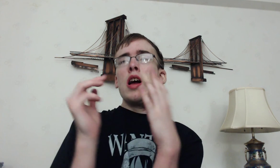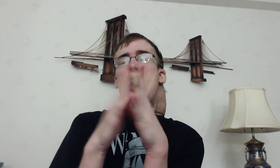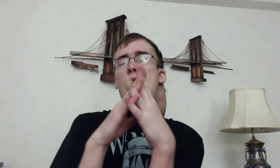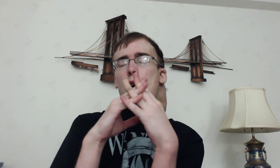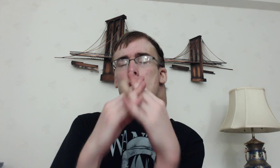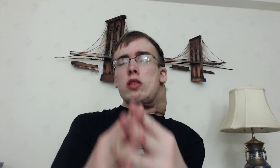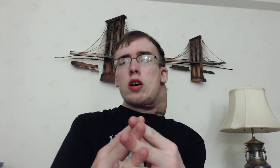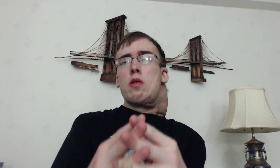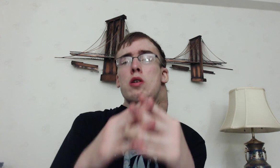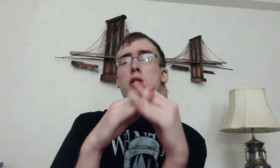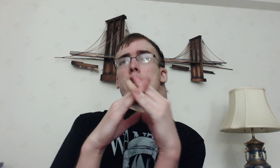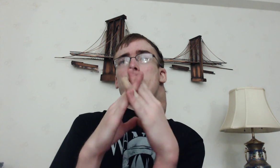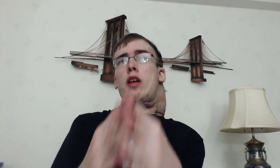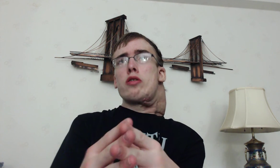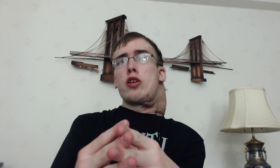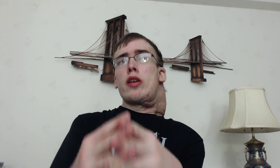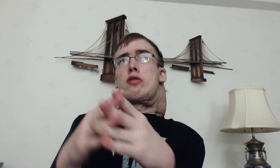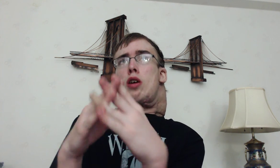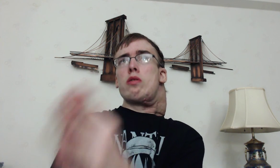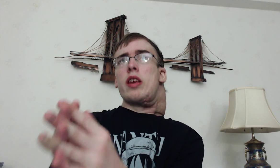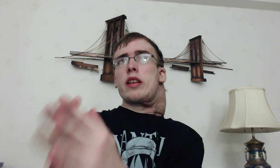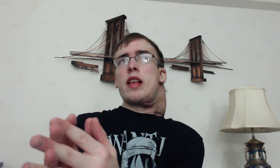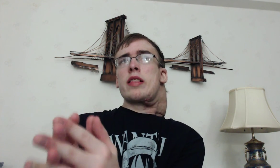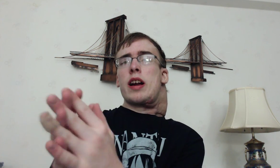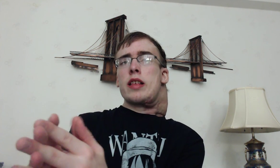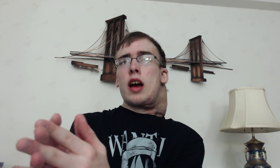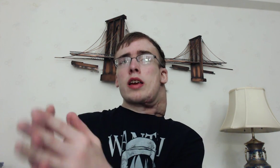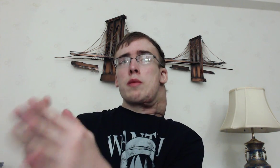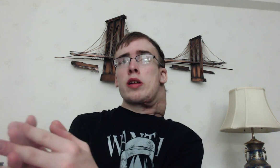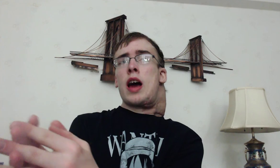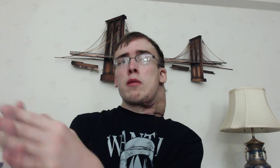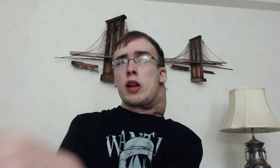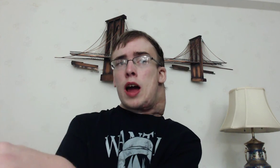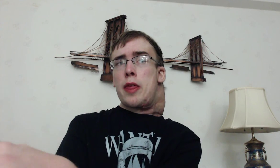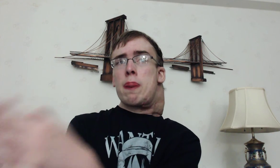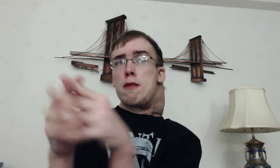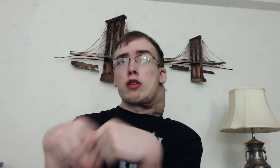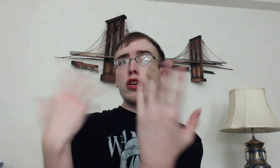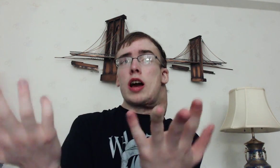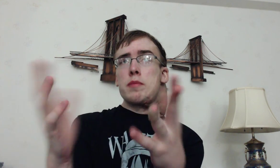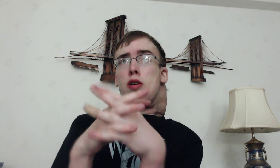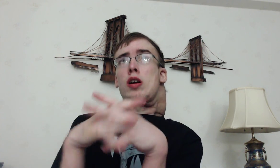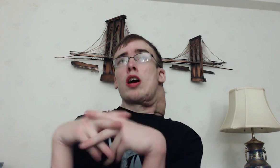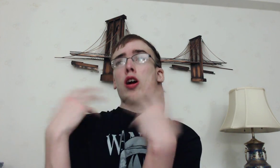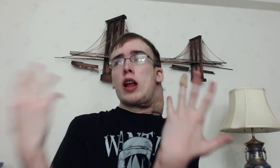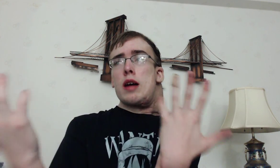I also Would like to tell you too If you don't think it's that second time skip would happen Or should happen Or could happen